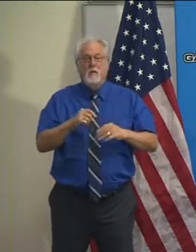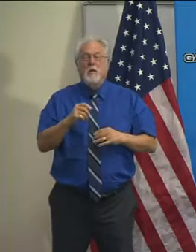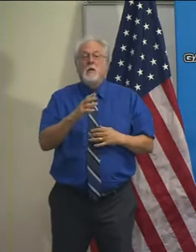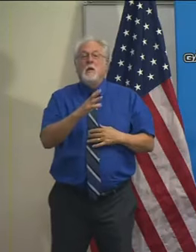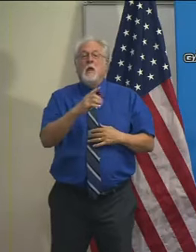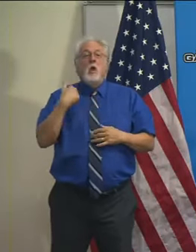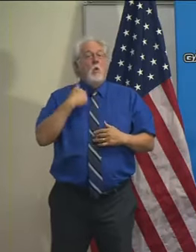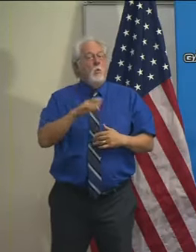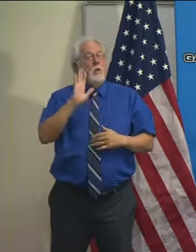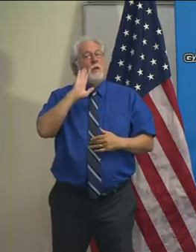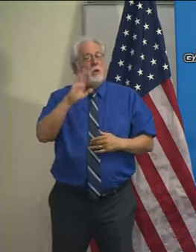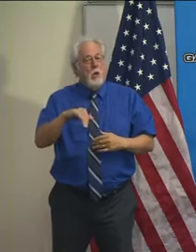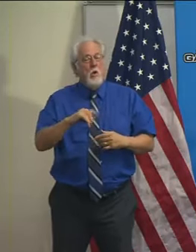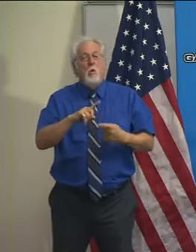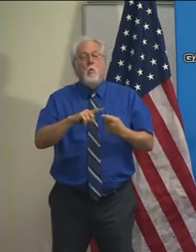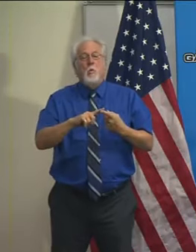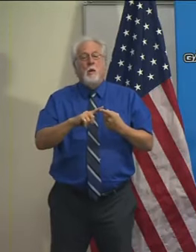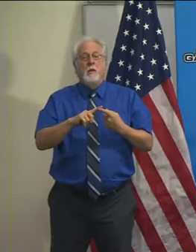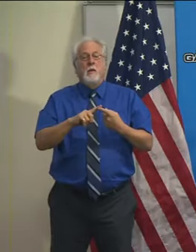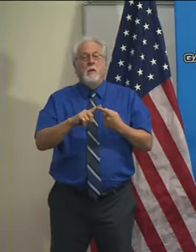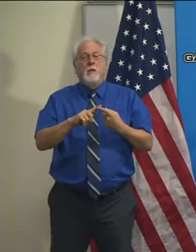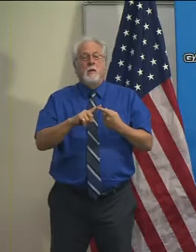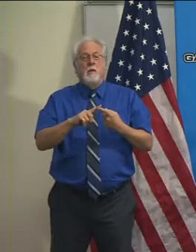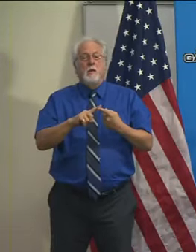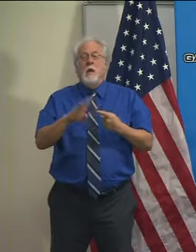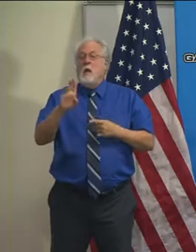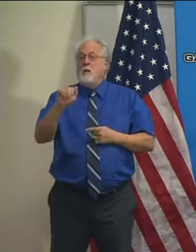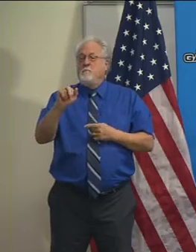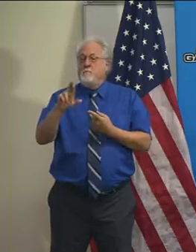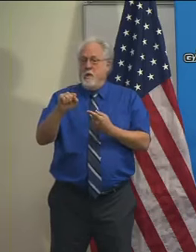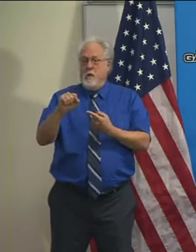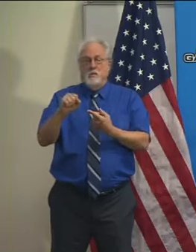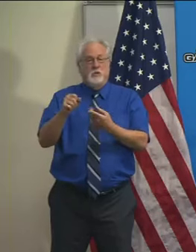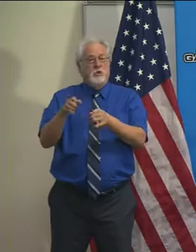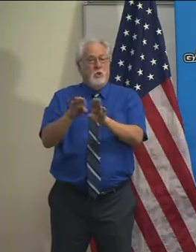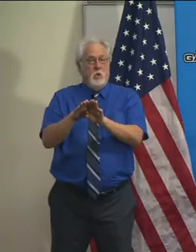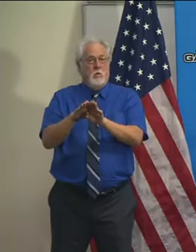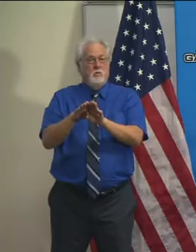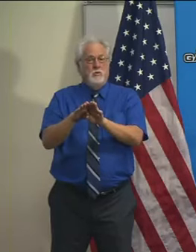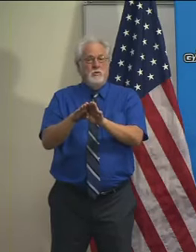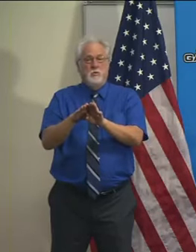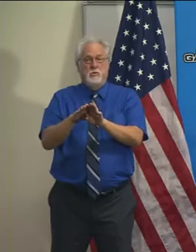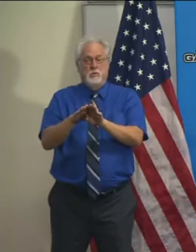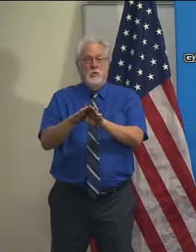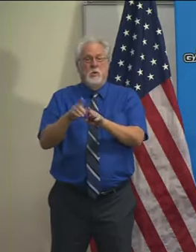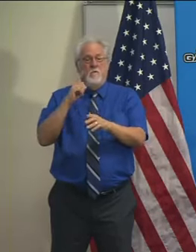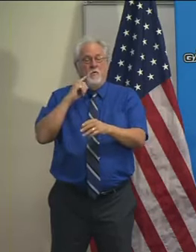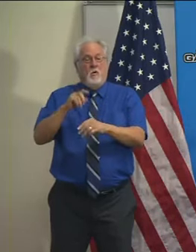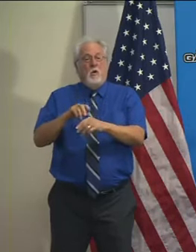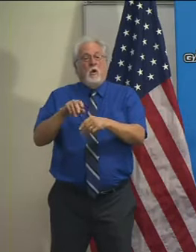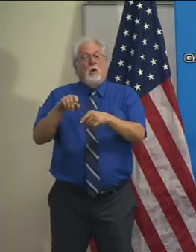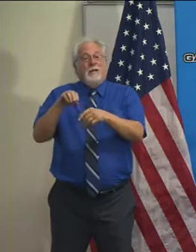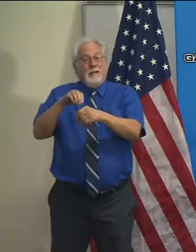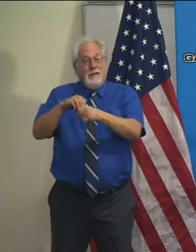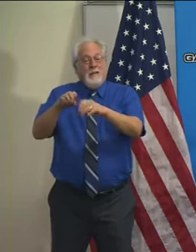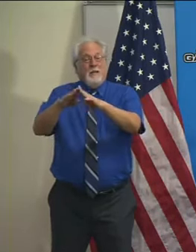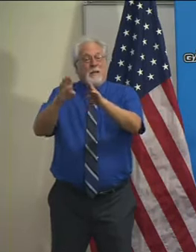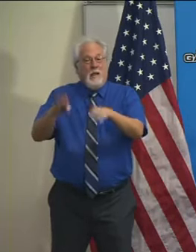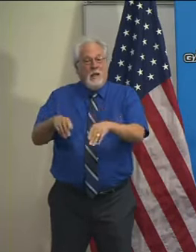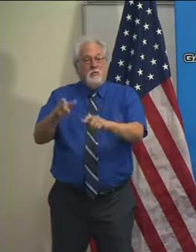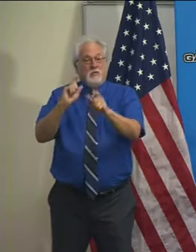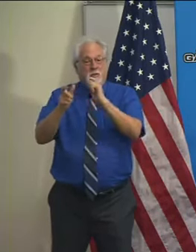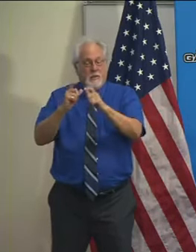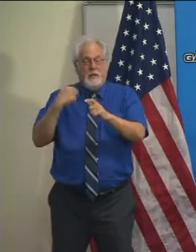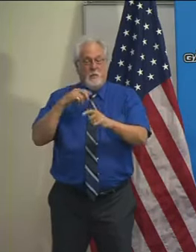We do know that when it comes to bars, they've been closed for on-premises consumption. We've done what we could